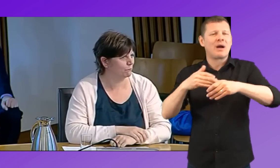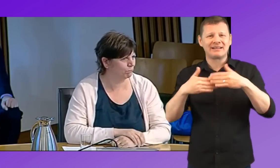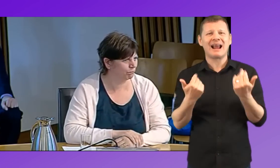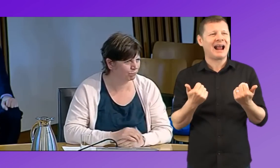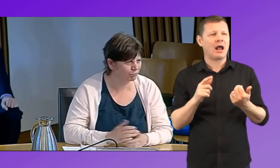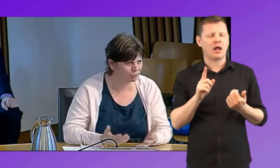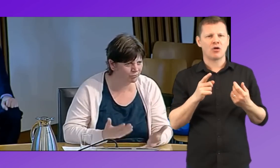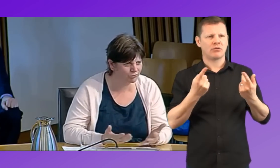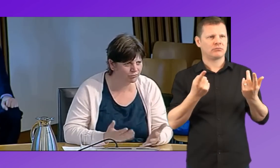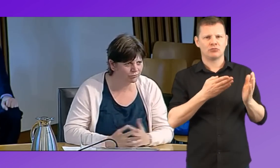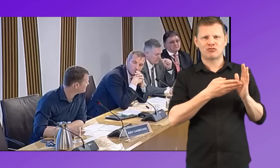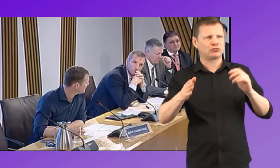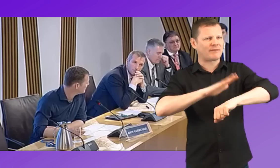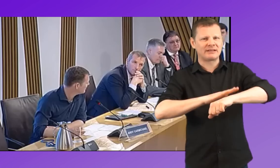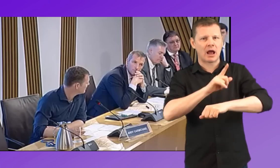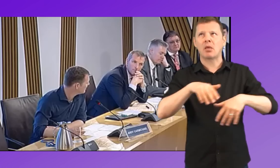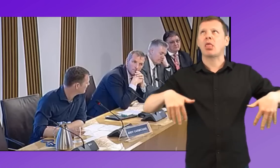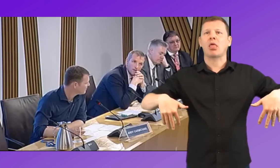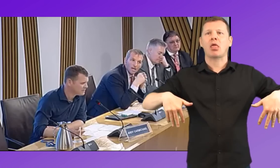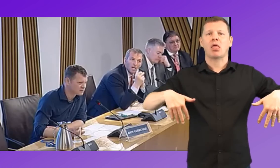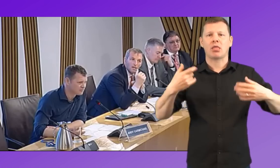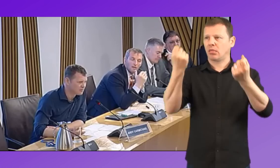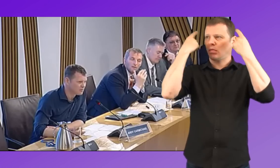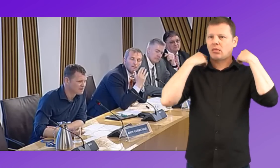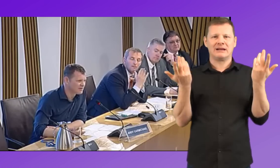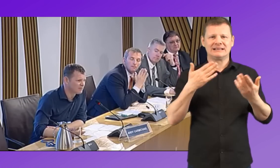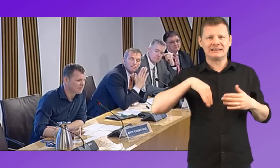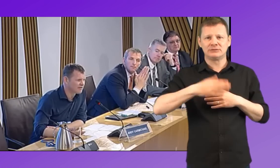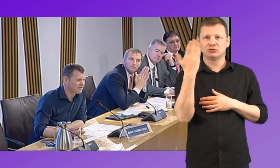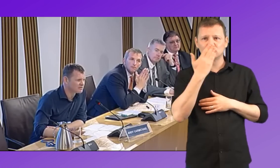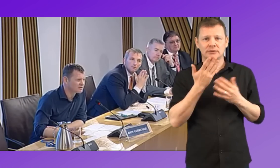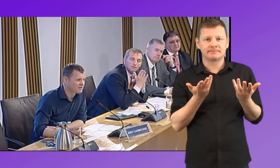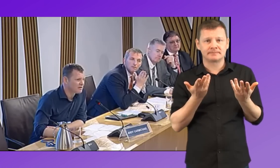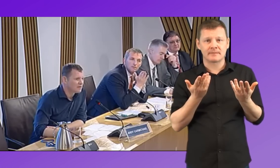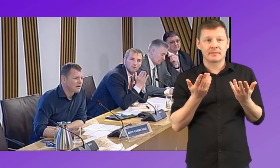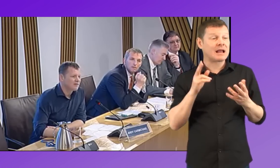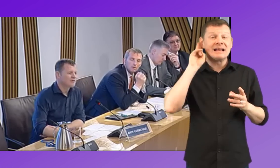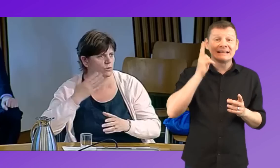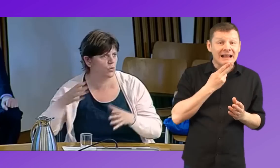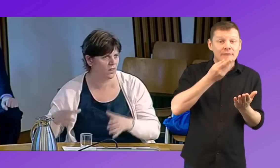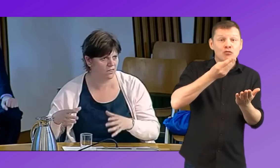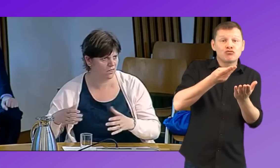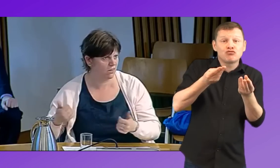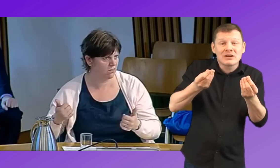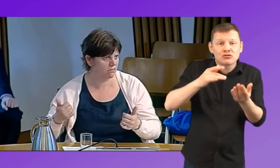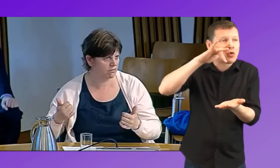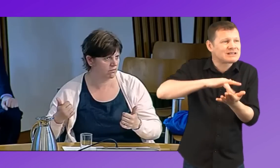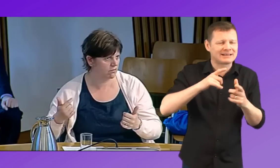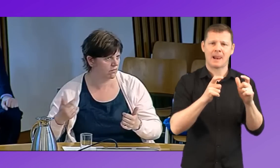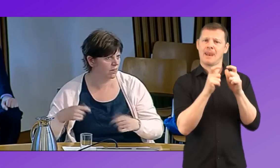So, what are the kids doing the rest of the time in school? What's happening all the other hours? If you've got a deaf resource centre based within a